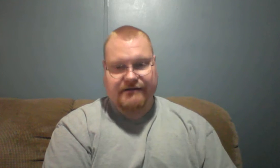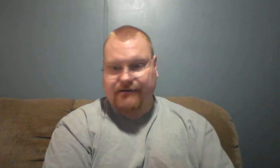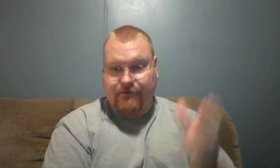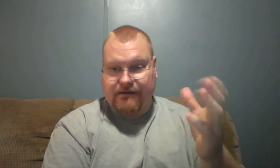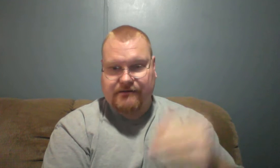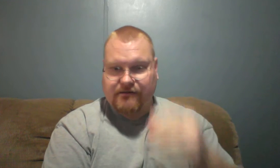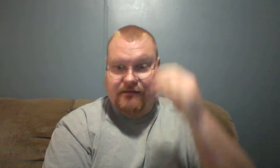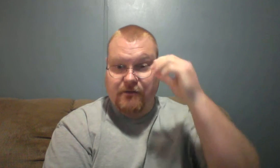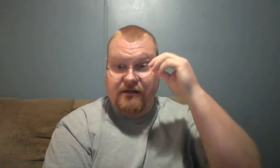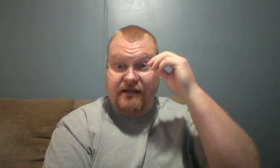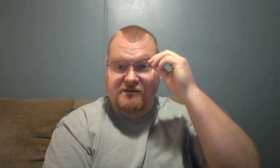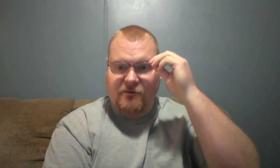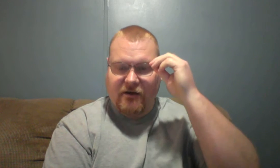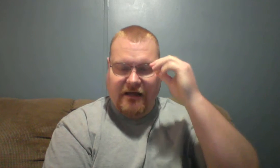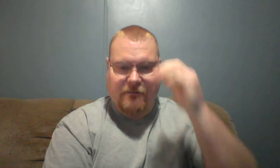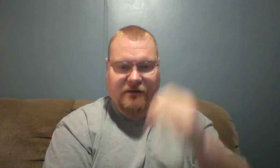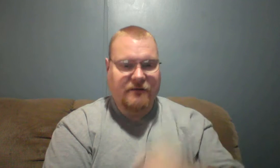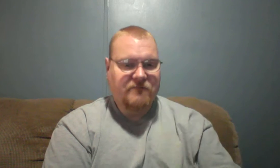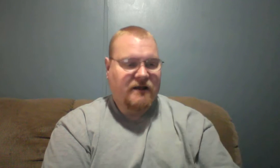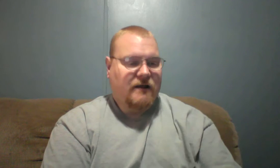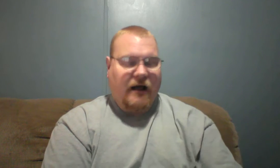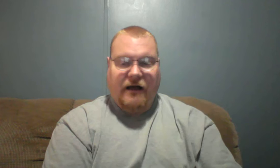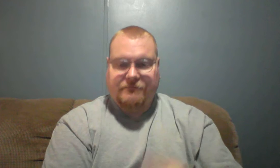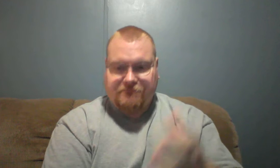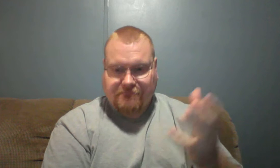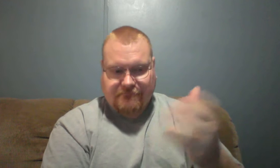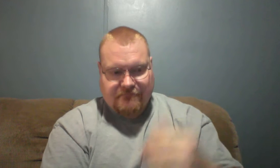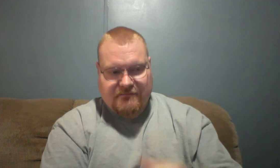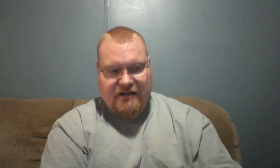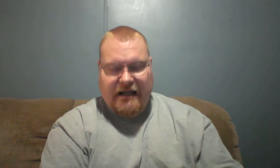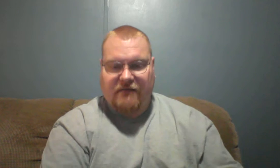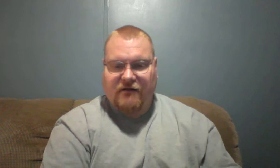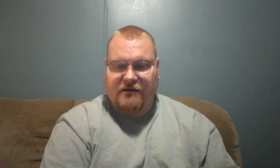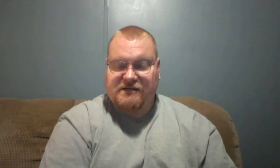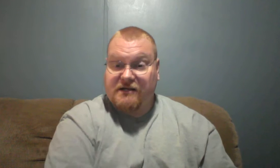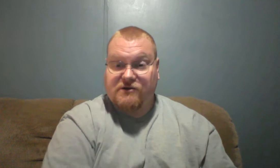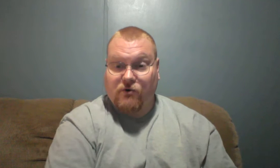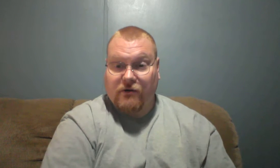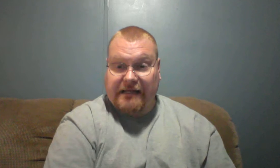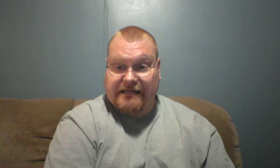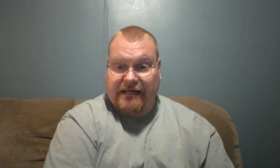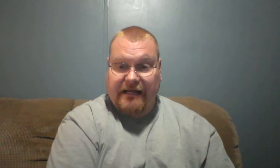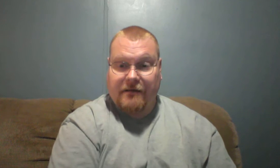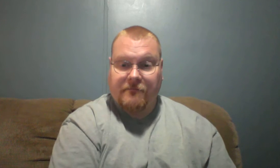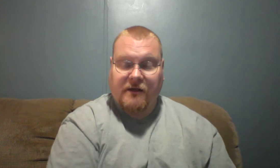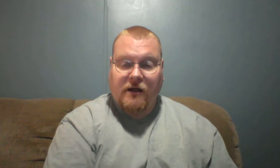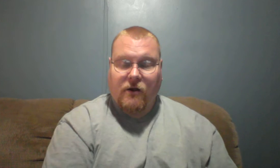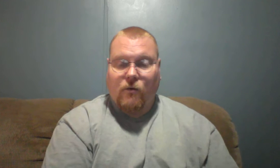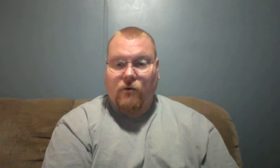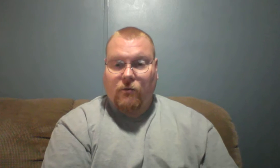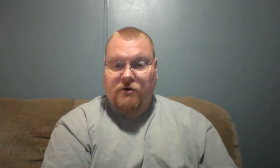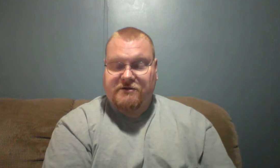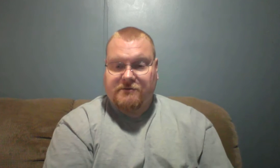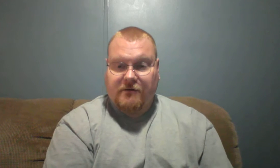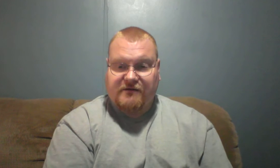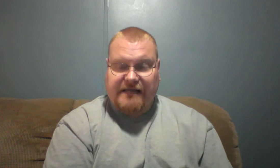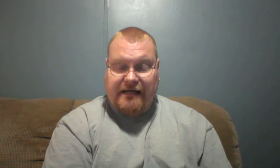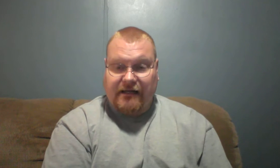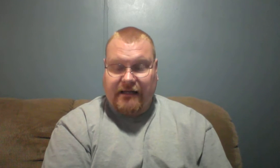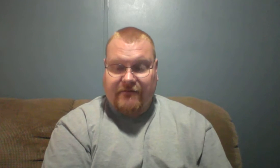will know this. We have Sunday school at 10 a.m., worship service at 11